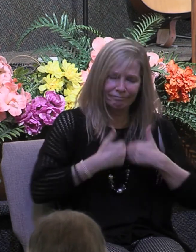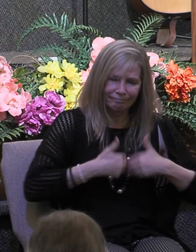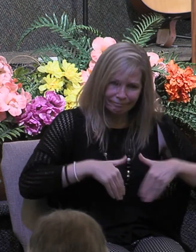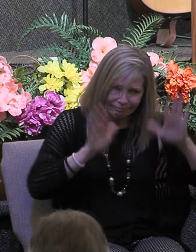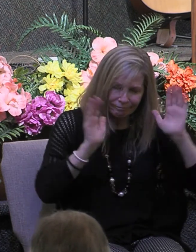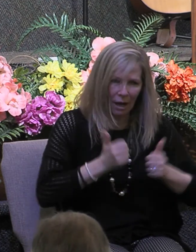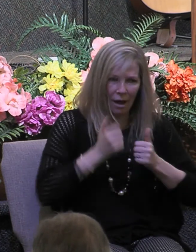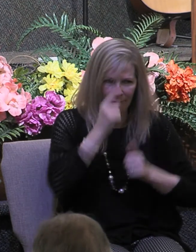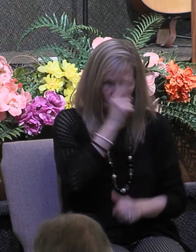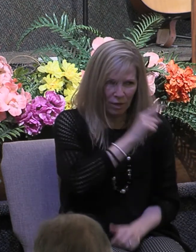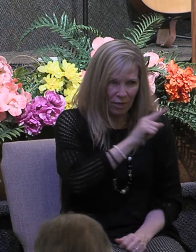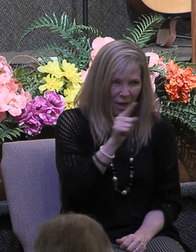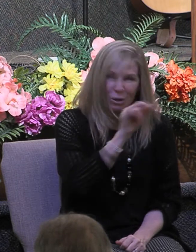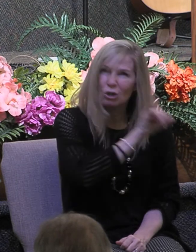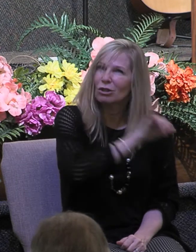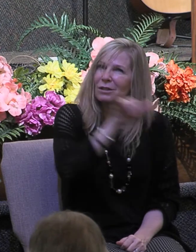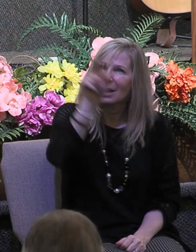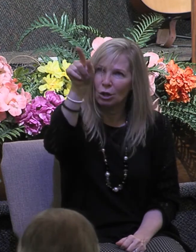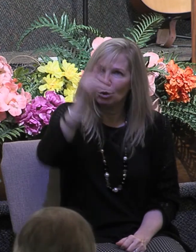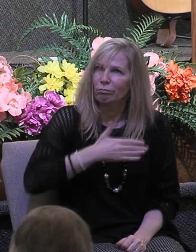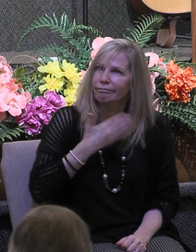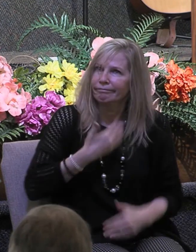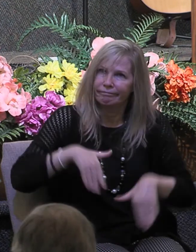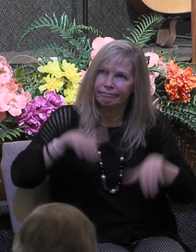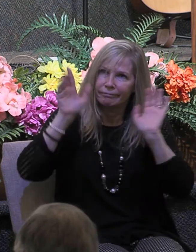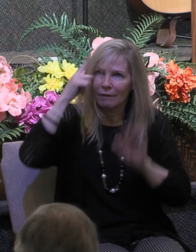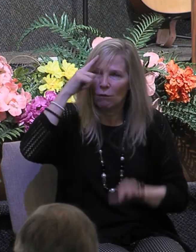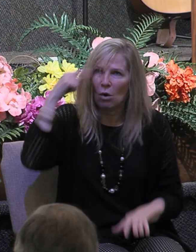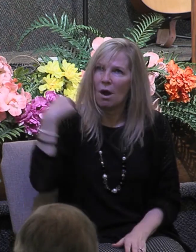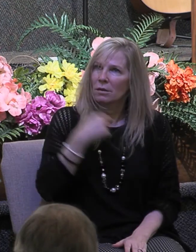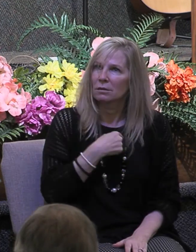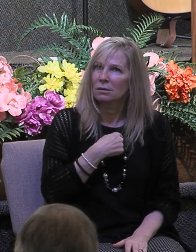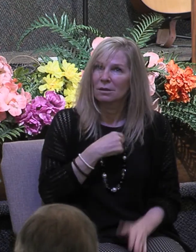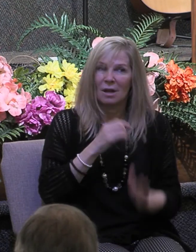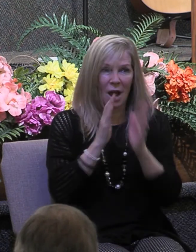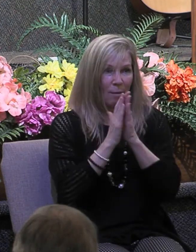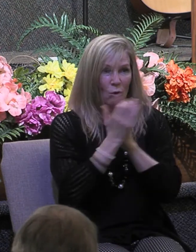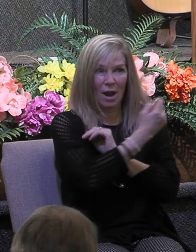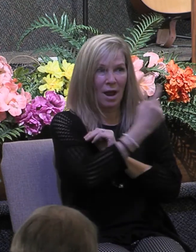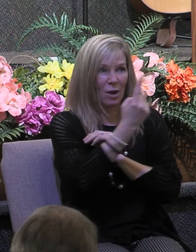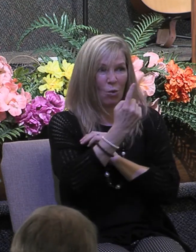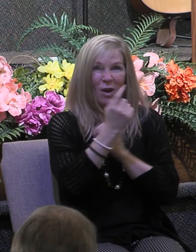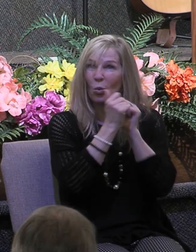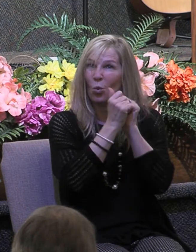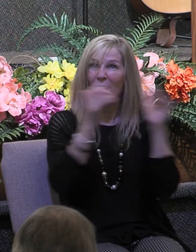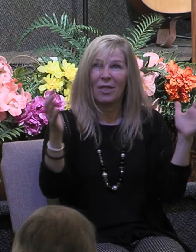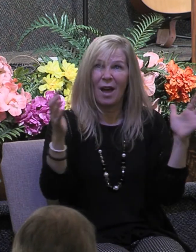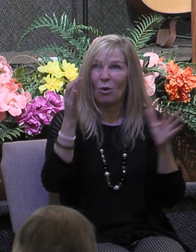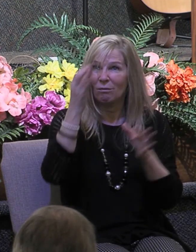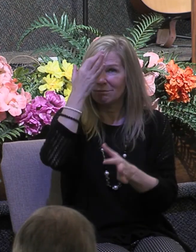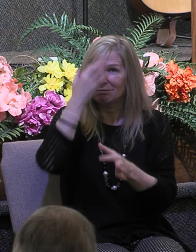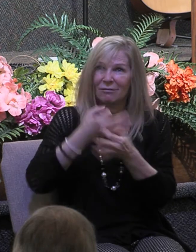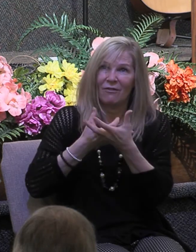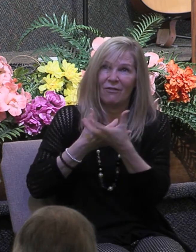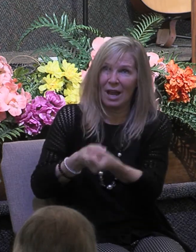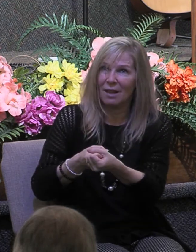Lord Jesus laid your life down for us and I pray for anyone here without faith in you Lord I pray that you would bring about